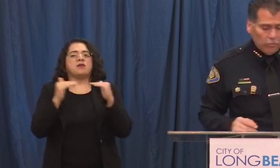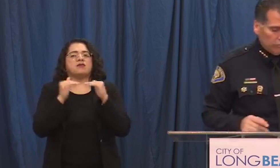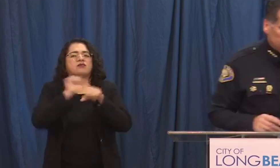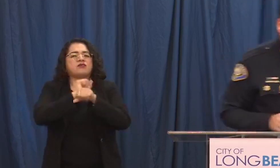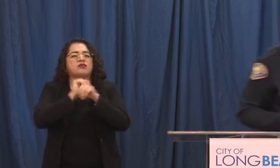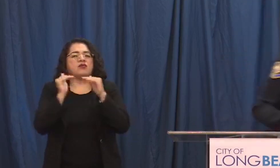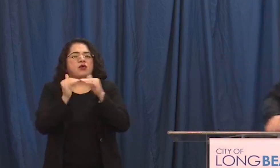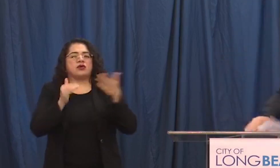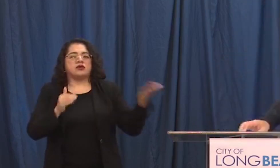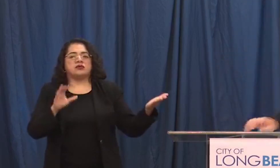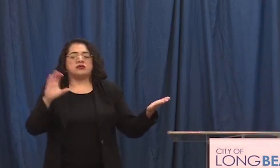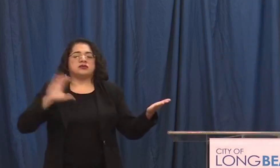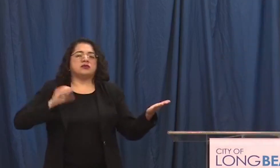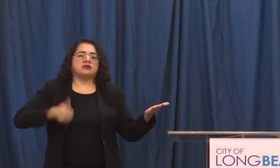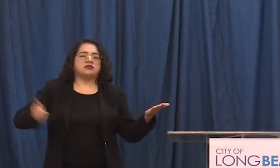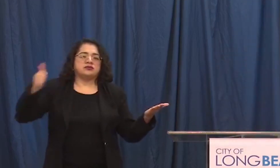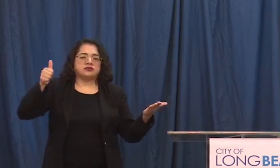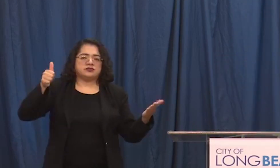thank you